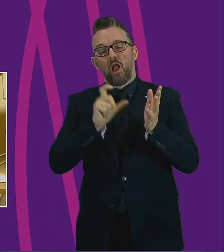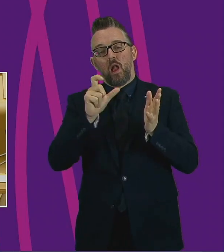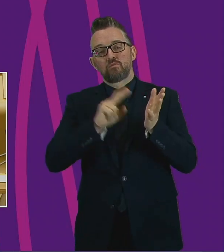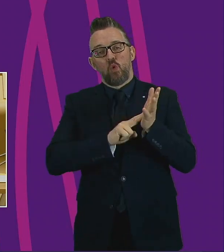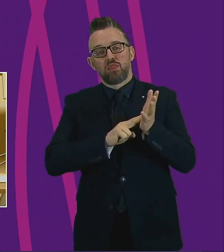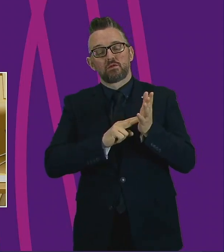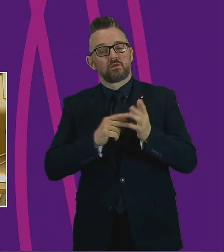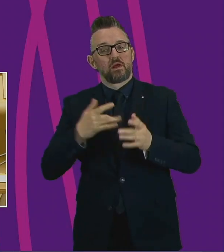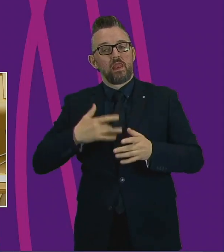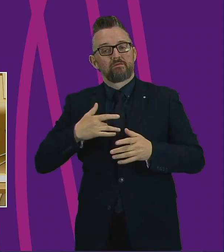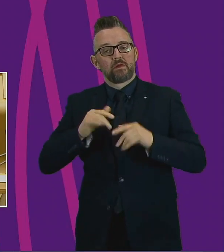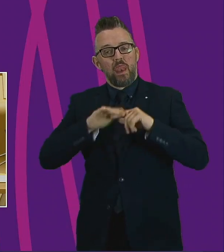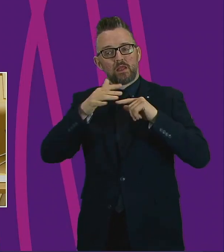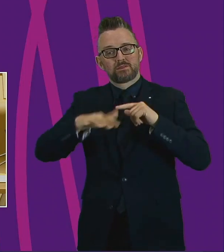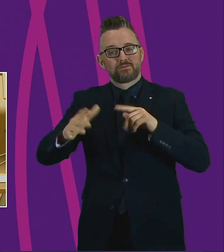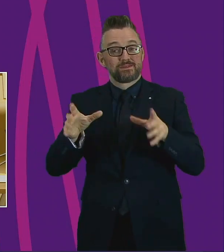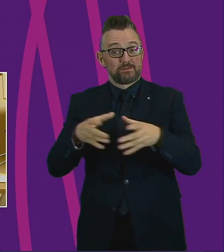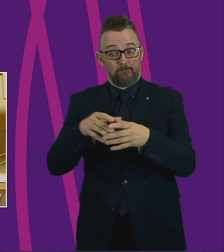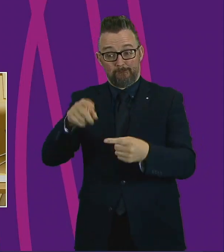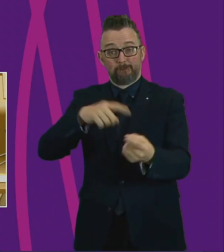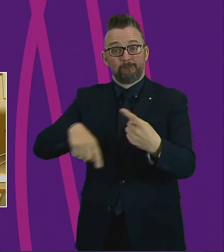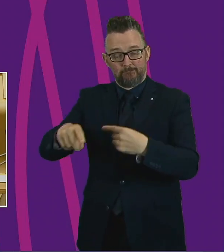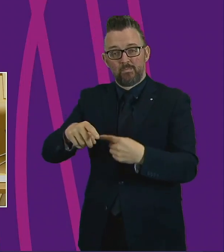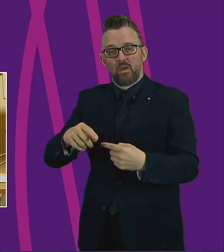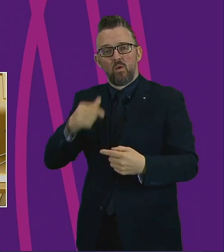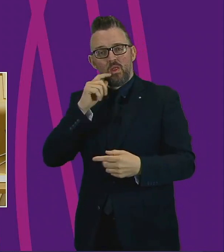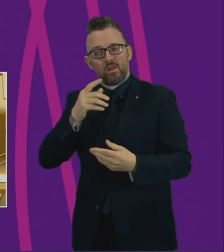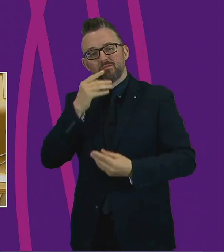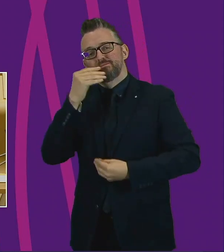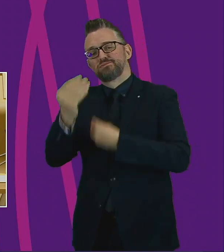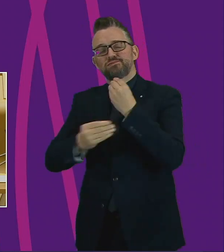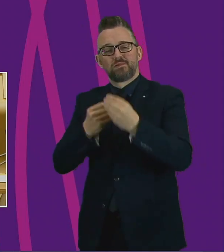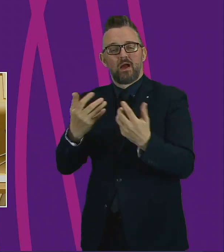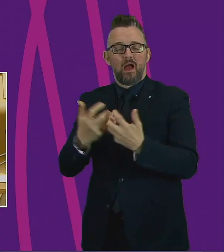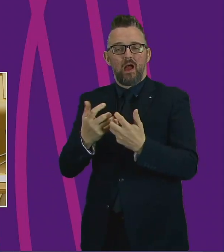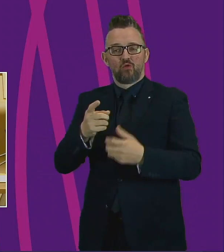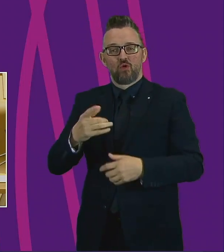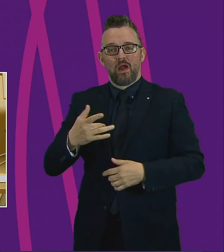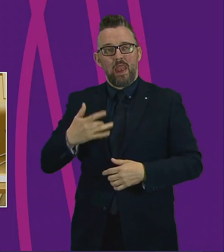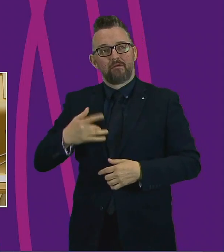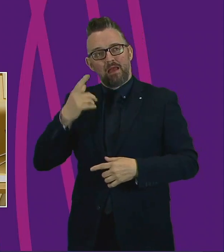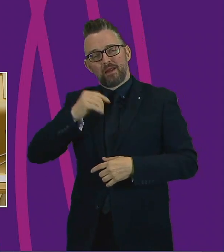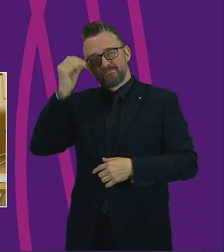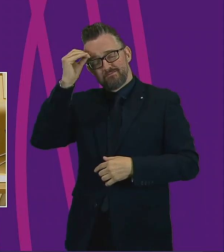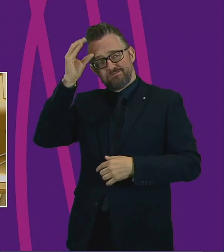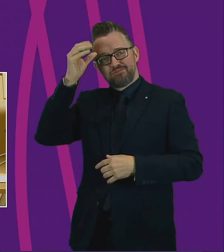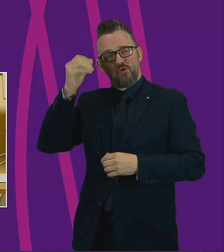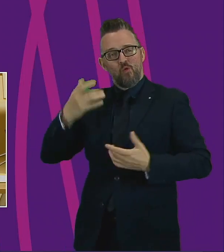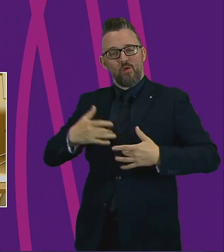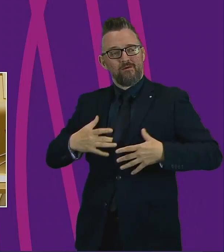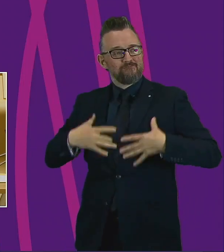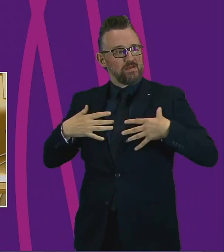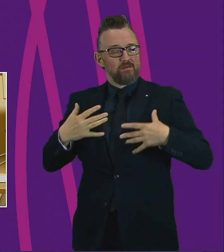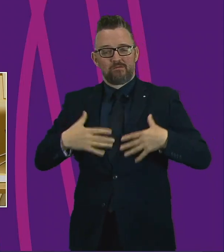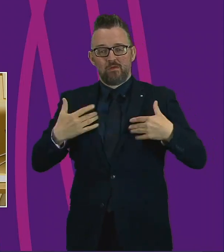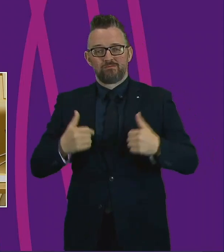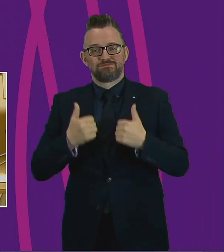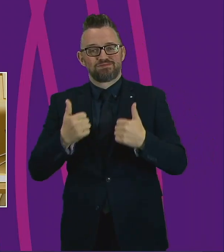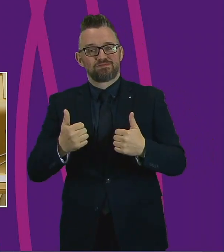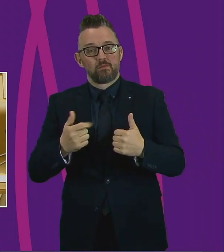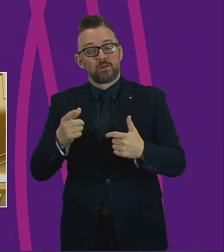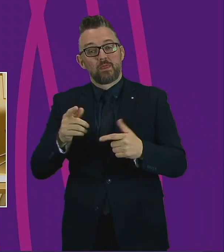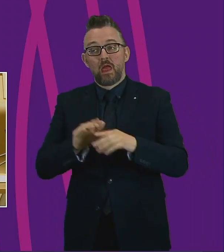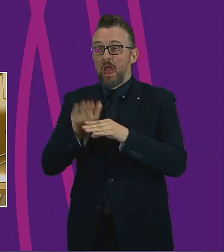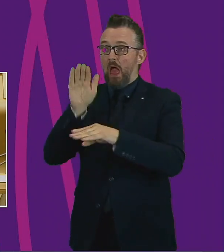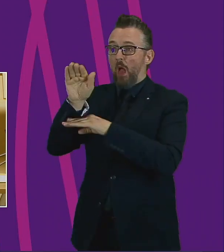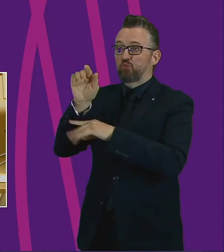be telling people how the great outdoors can improve your life physically and mentally. An appreciation of the outdoors has been one